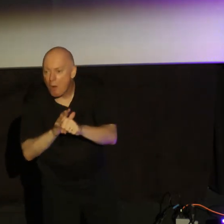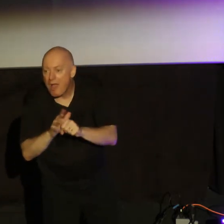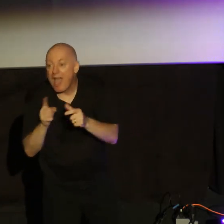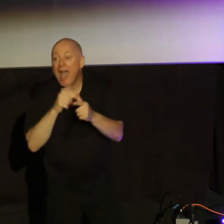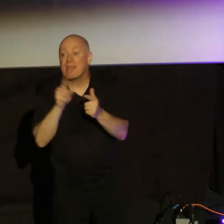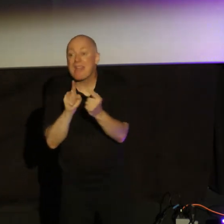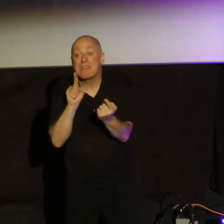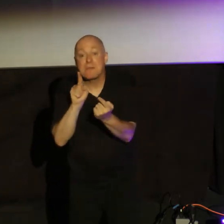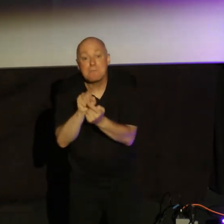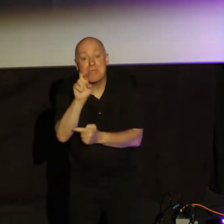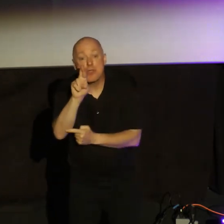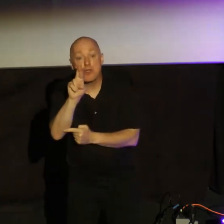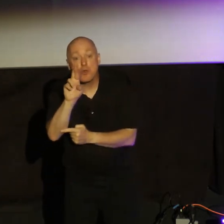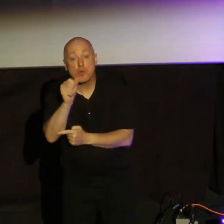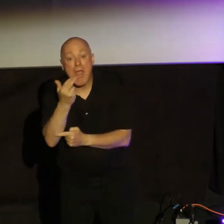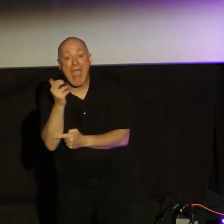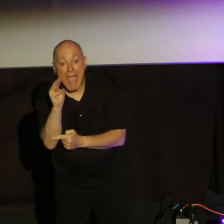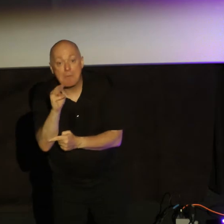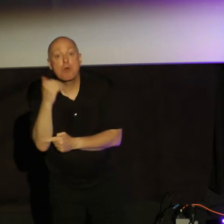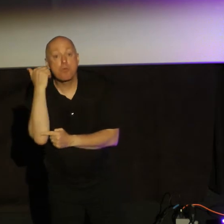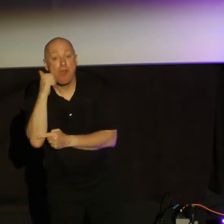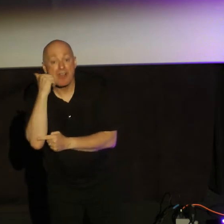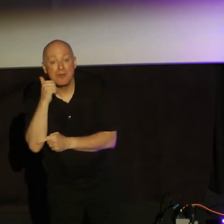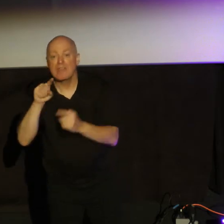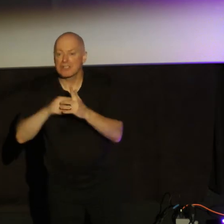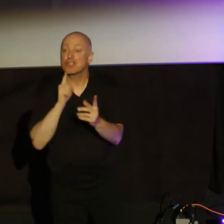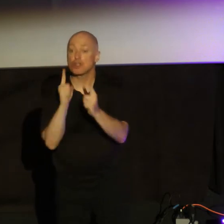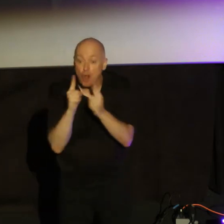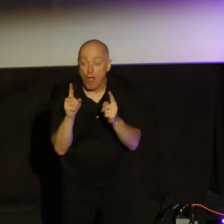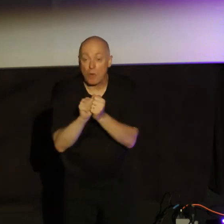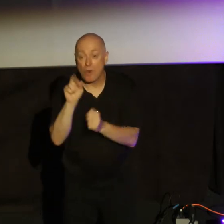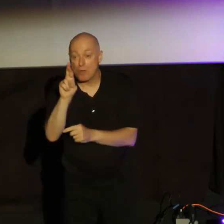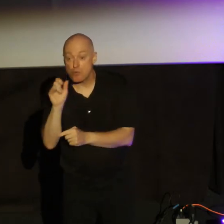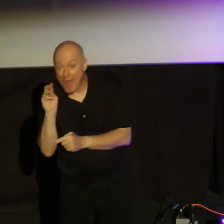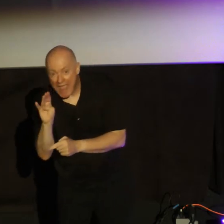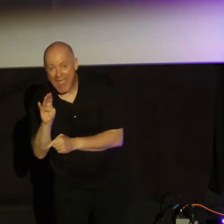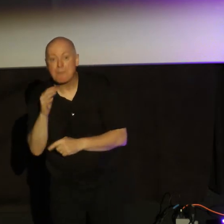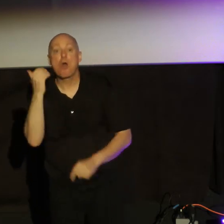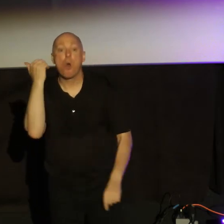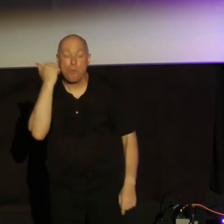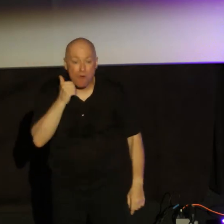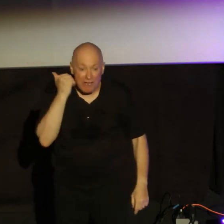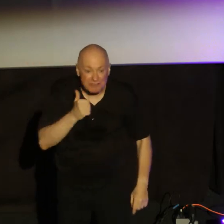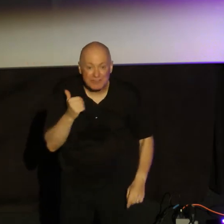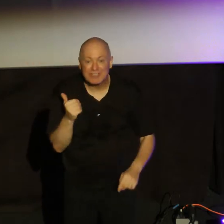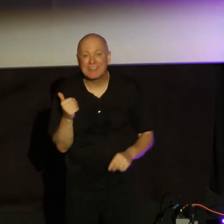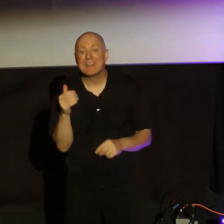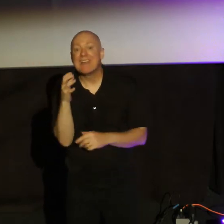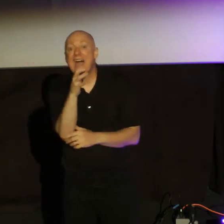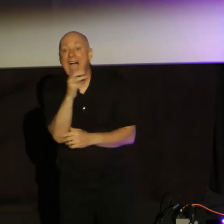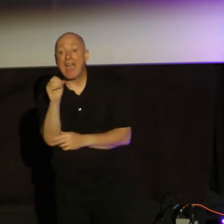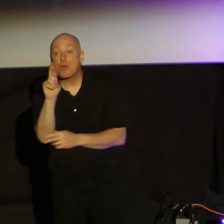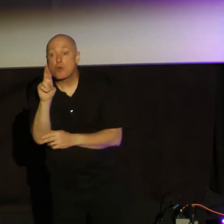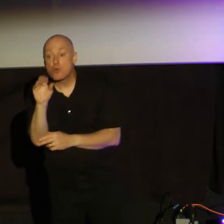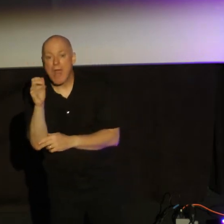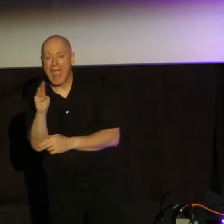Rahab, this prostitute. And they start talking with Rahab, this prostitute. And Rahab knows who they are.